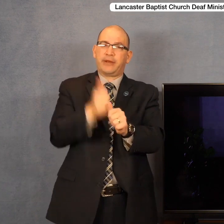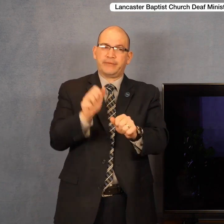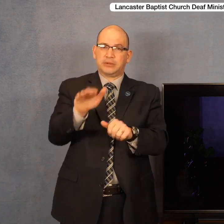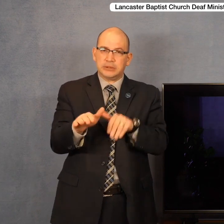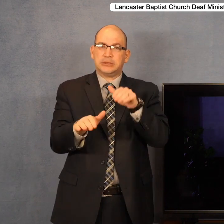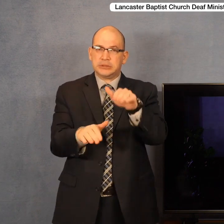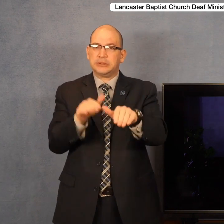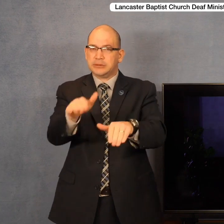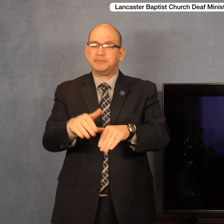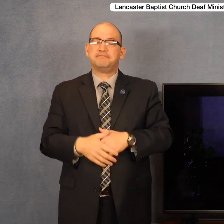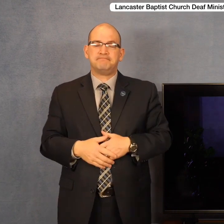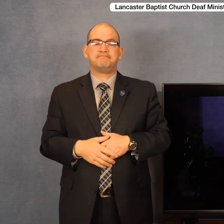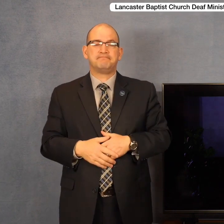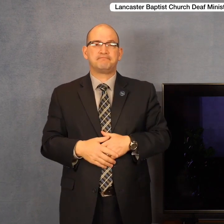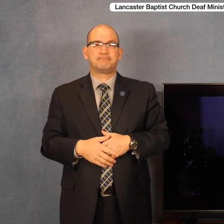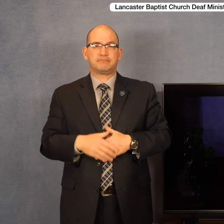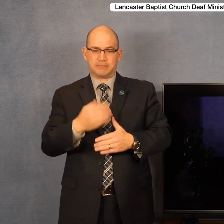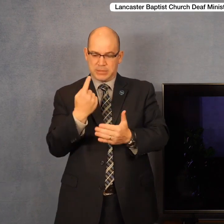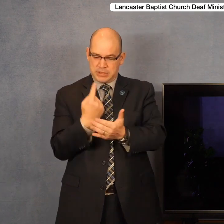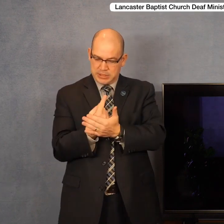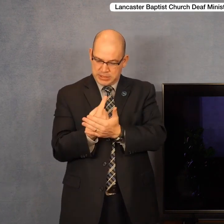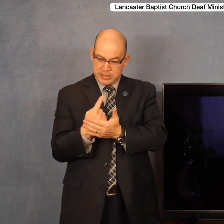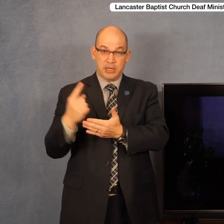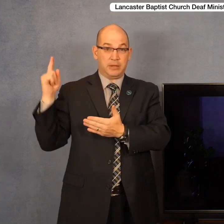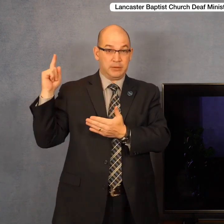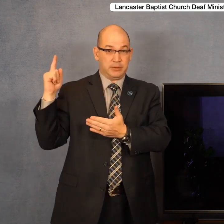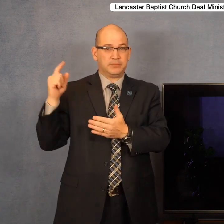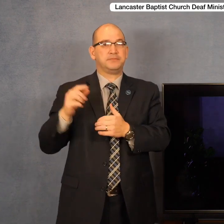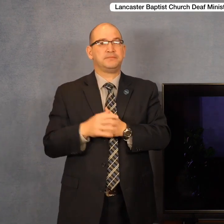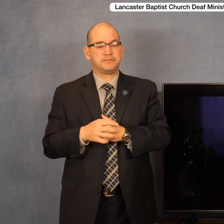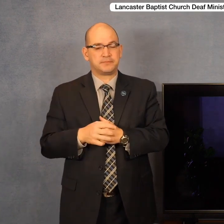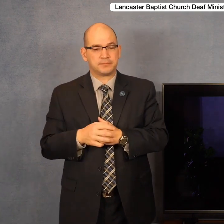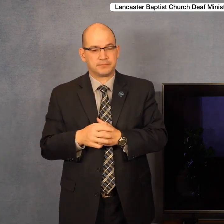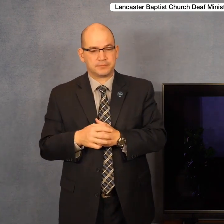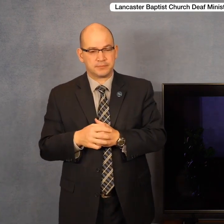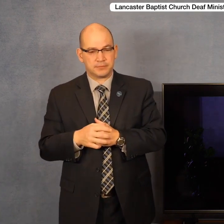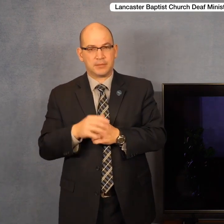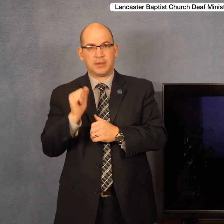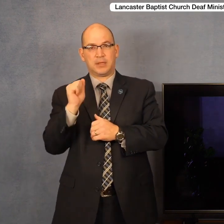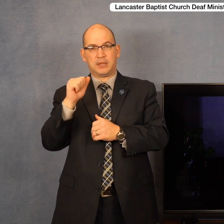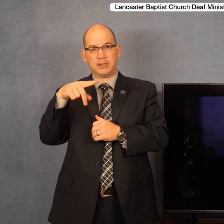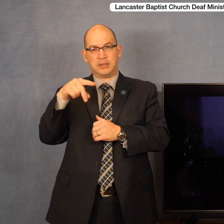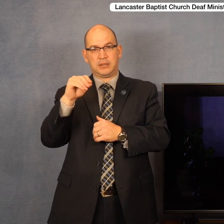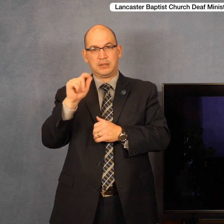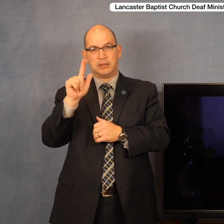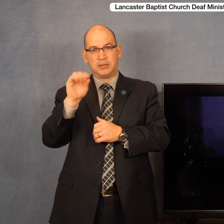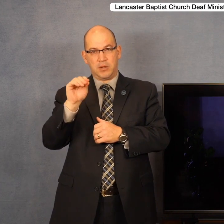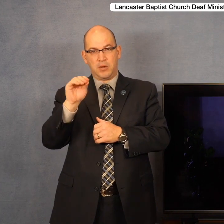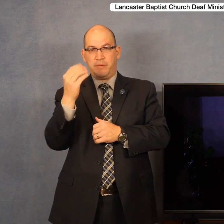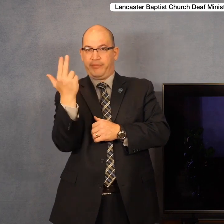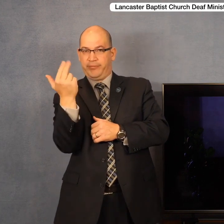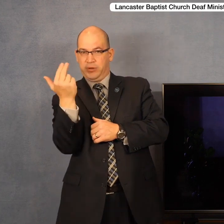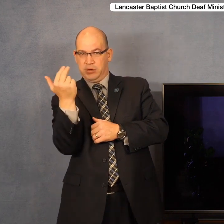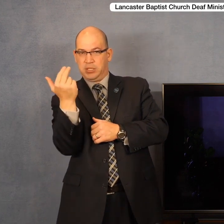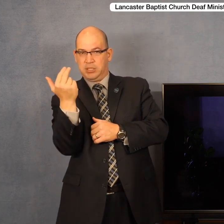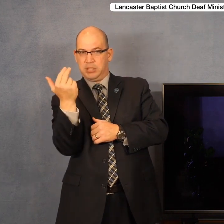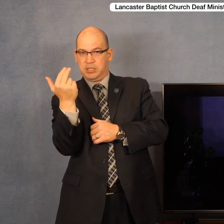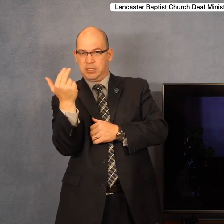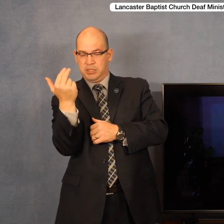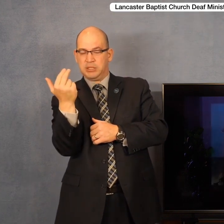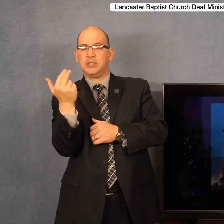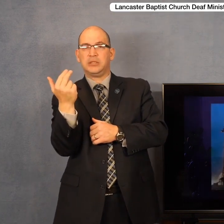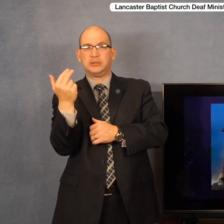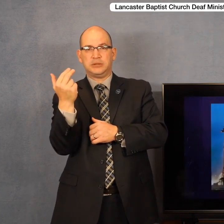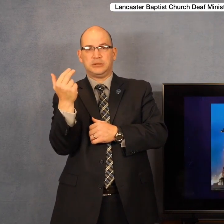This past week marked the anniversary of Apollo 13, the 50th anniversary of